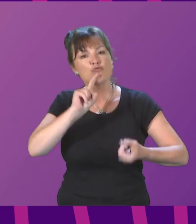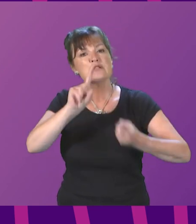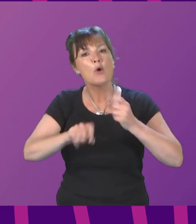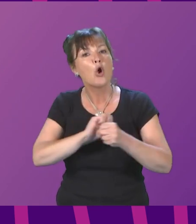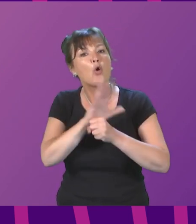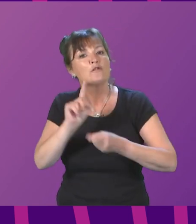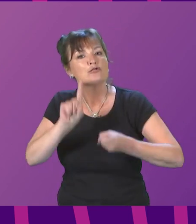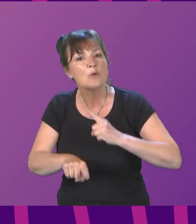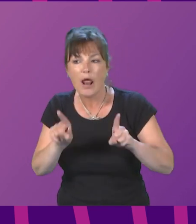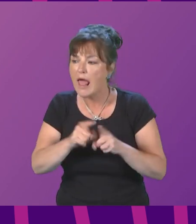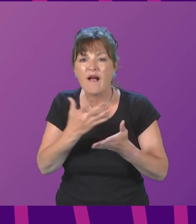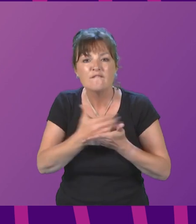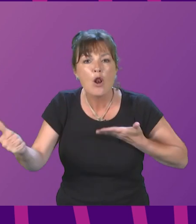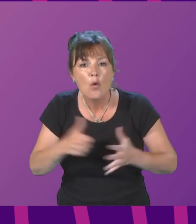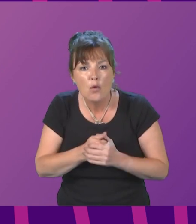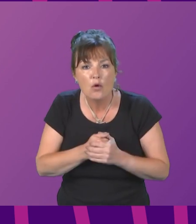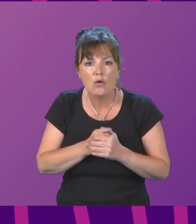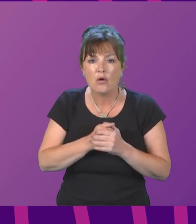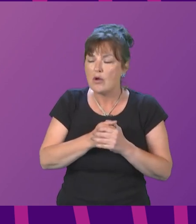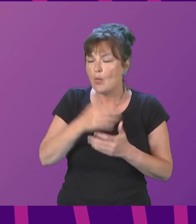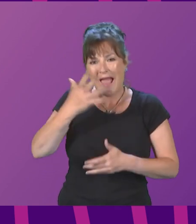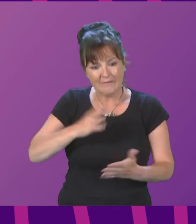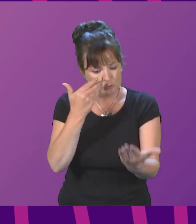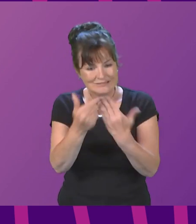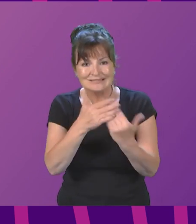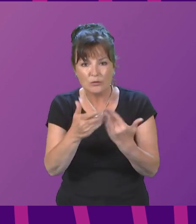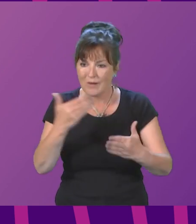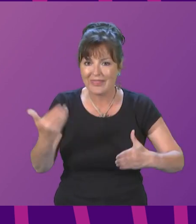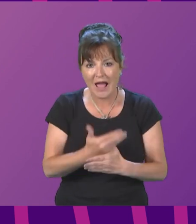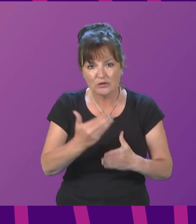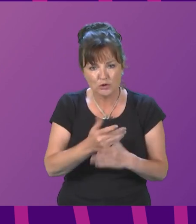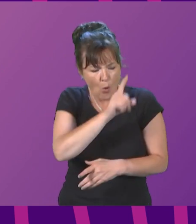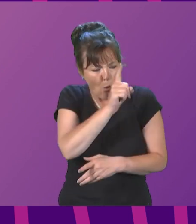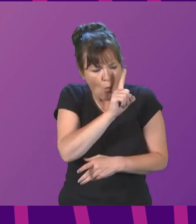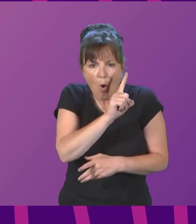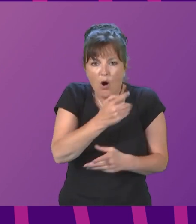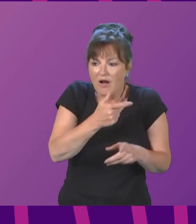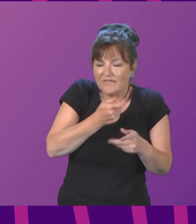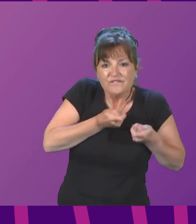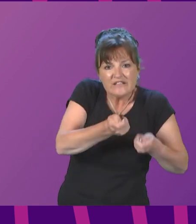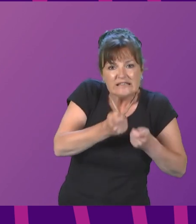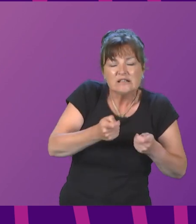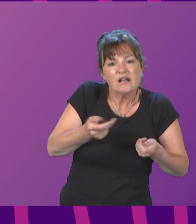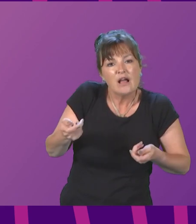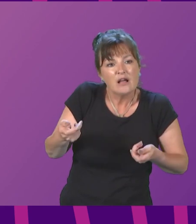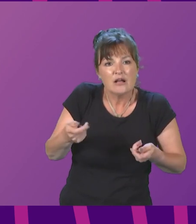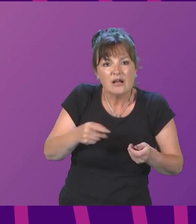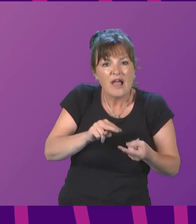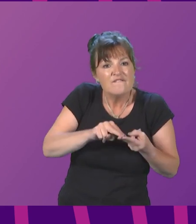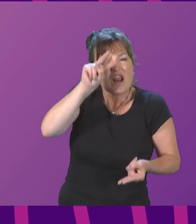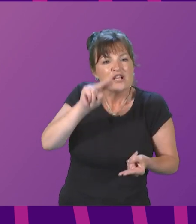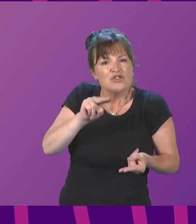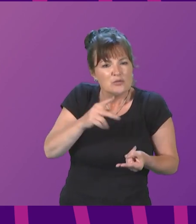Action that will tackle the causes of inflation and pull the UK back from the brink. That means